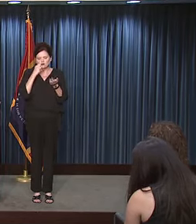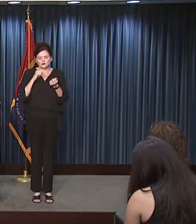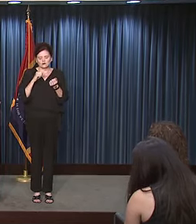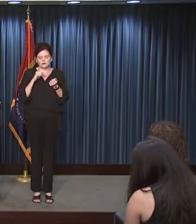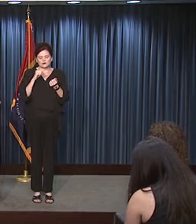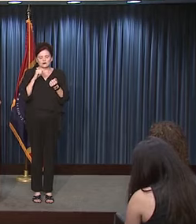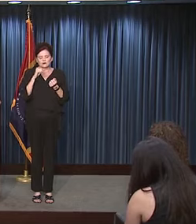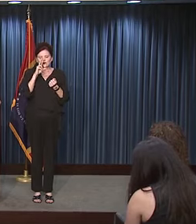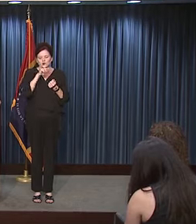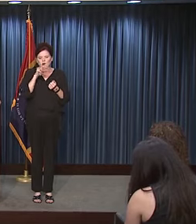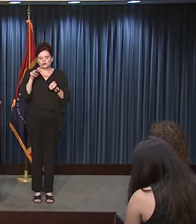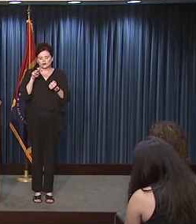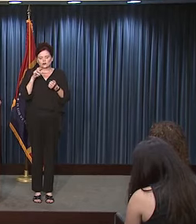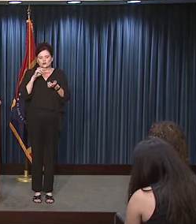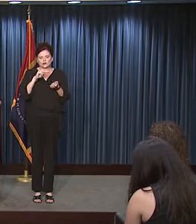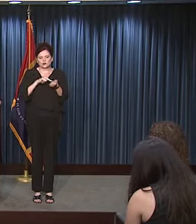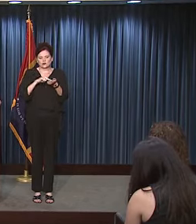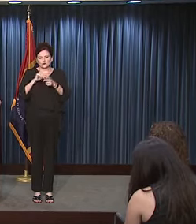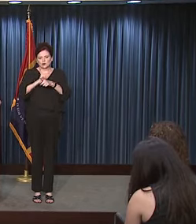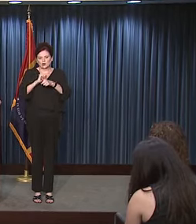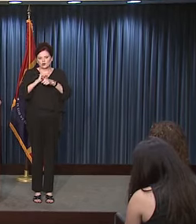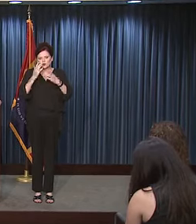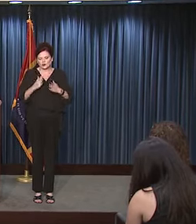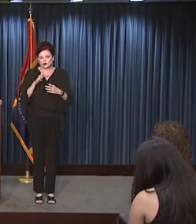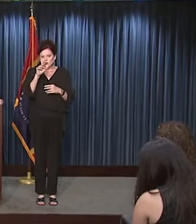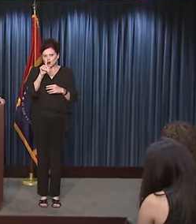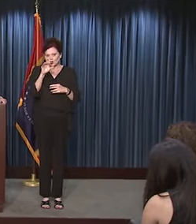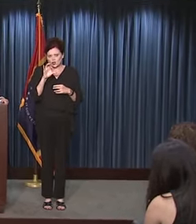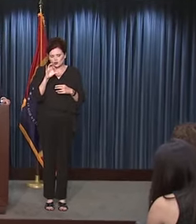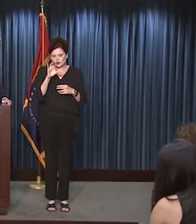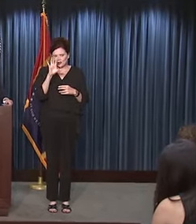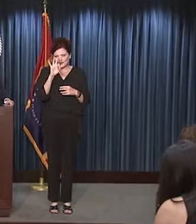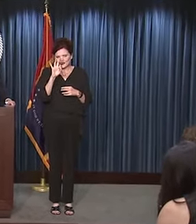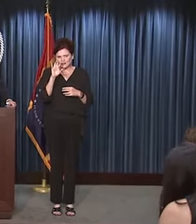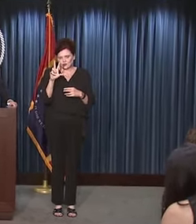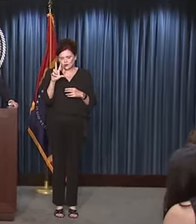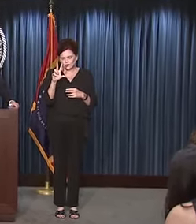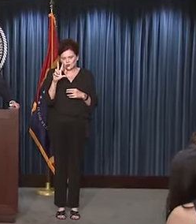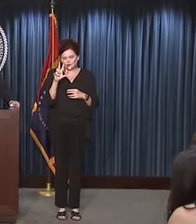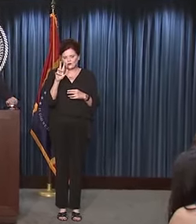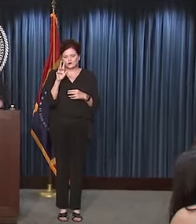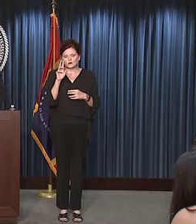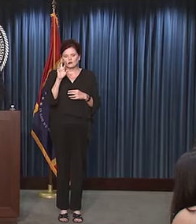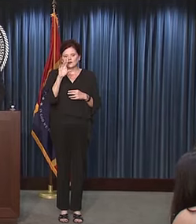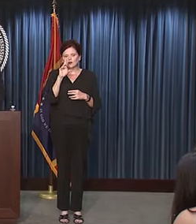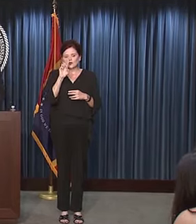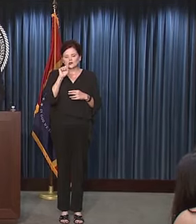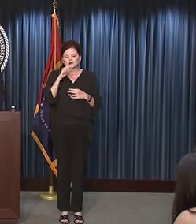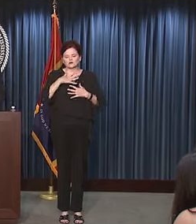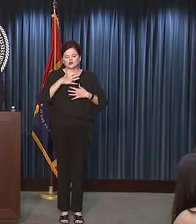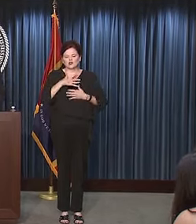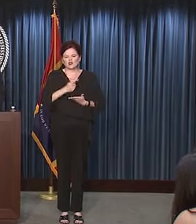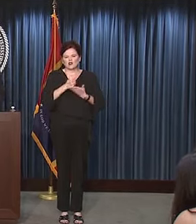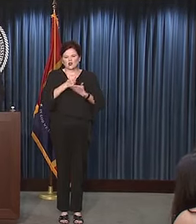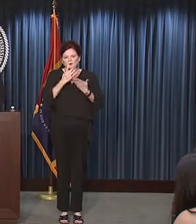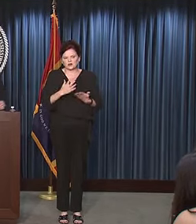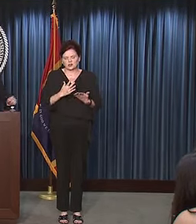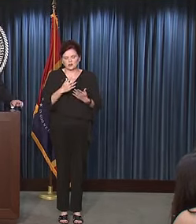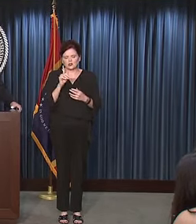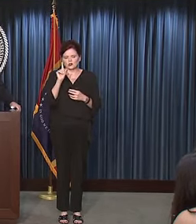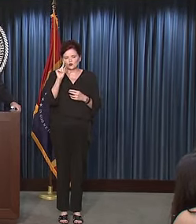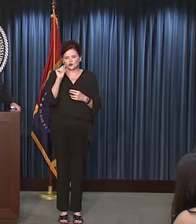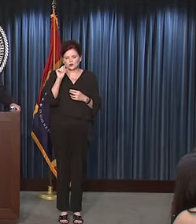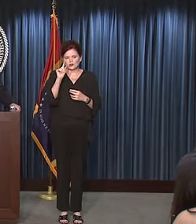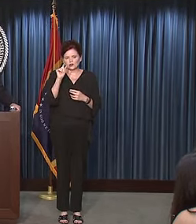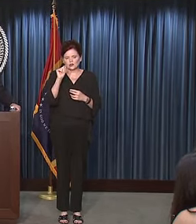22 nurse practitioners, 193 respiratory therapists, and 20